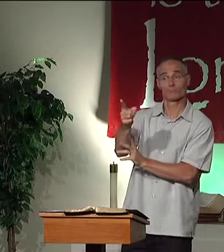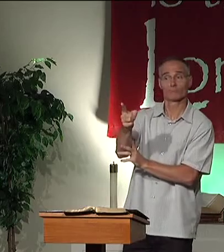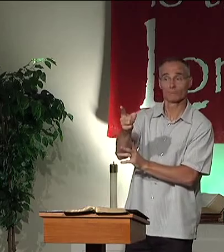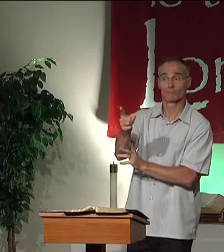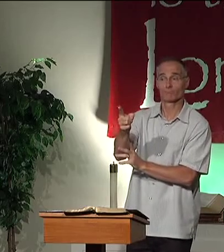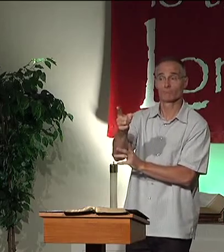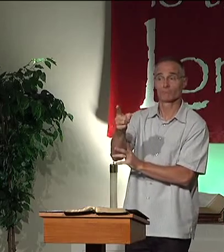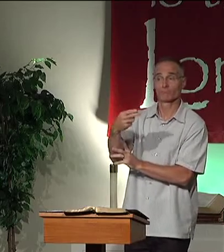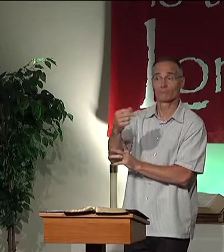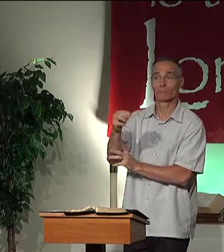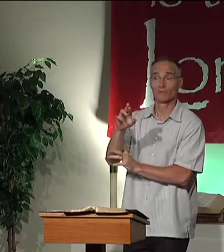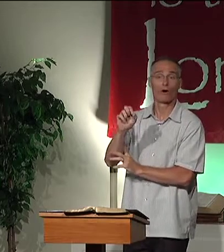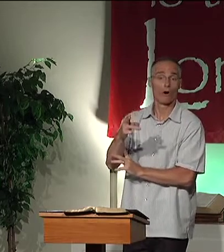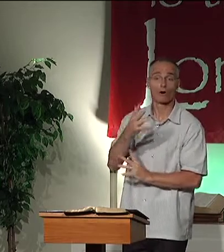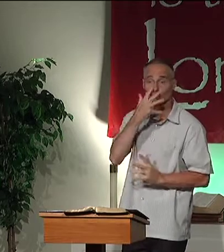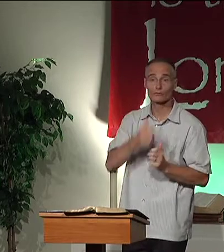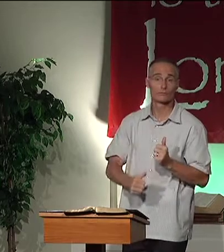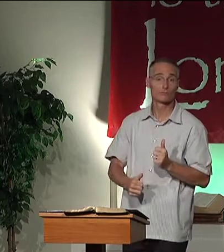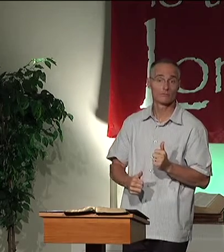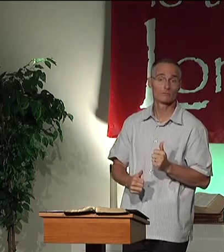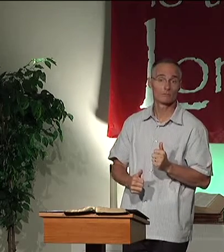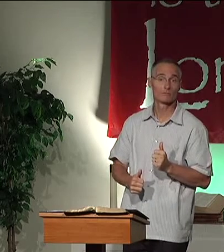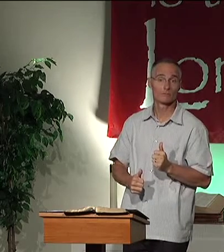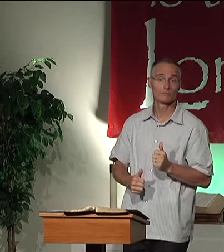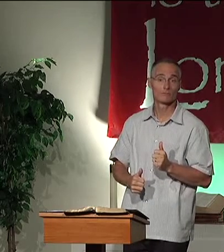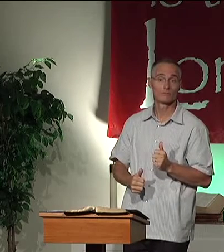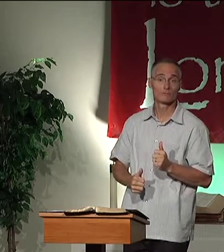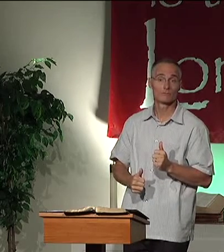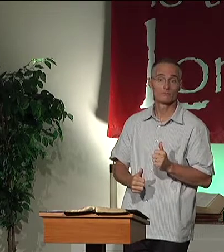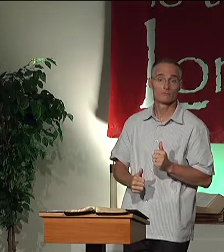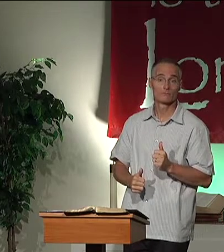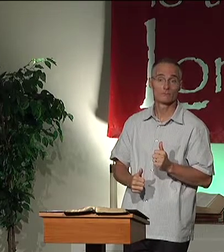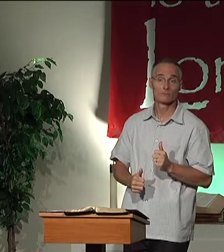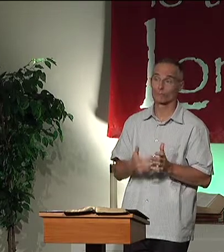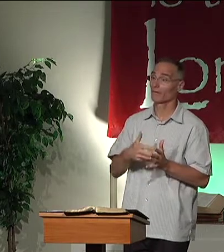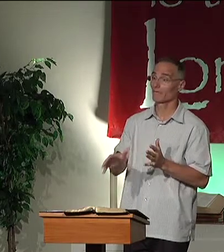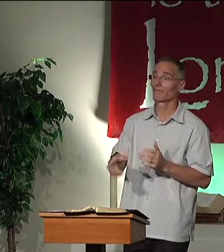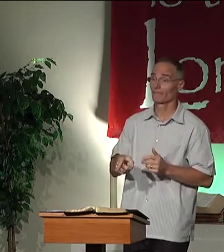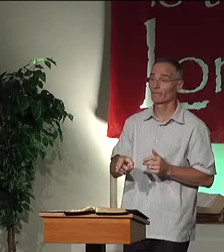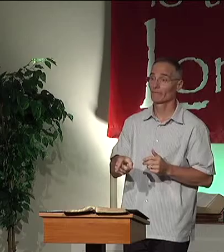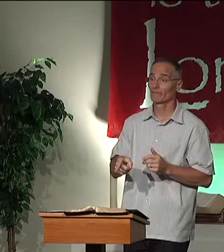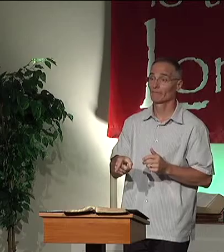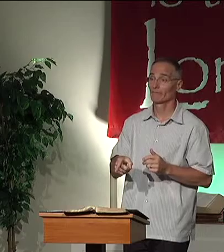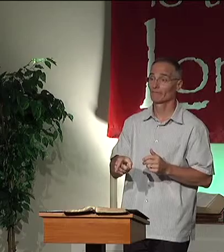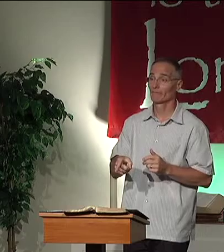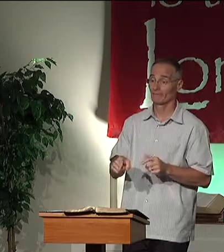And Jesus instantly used those harsh words. They were rough.